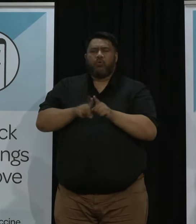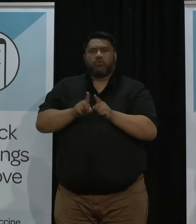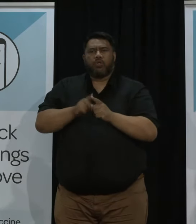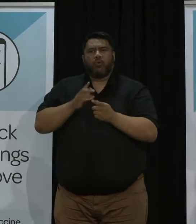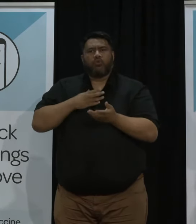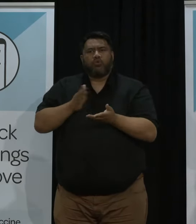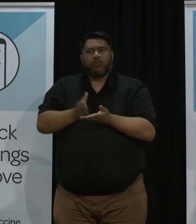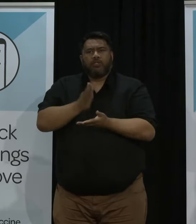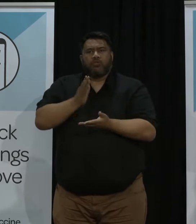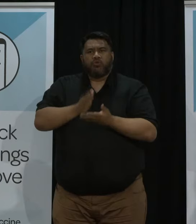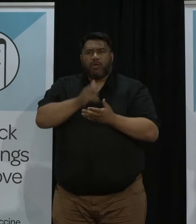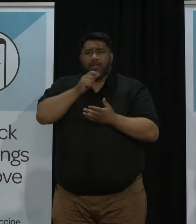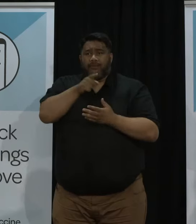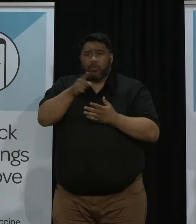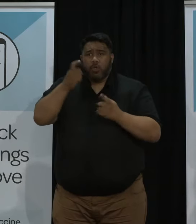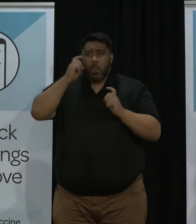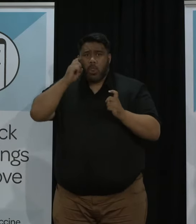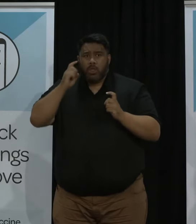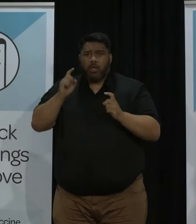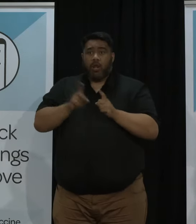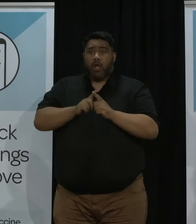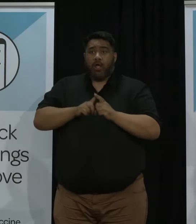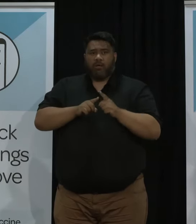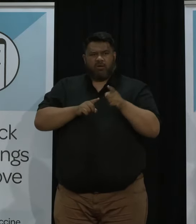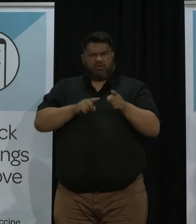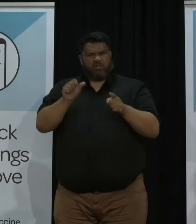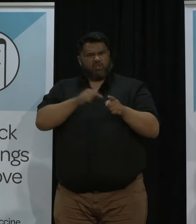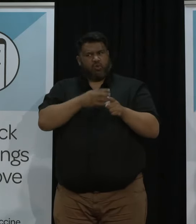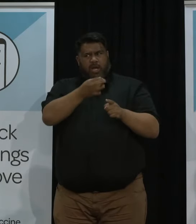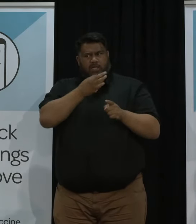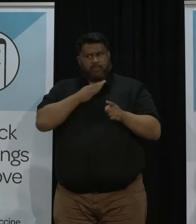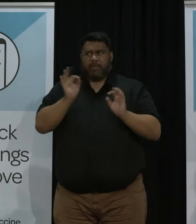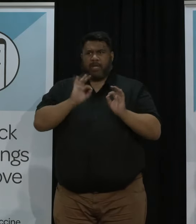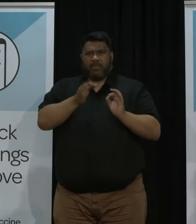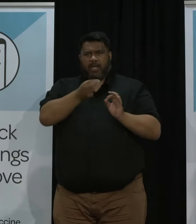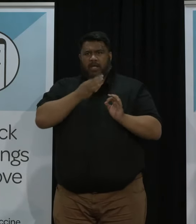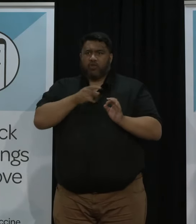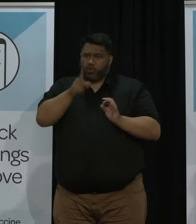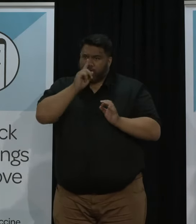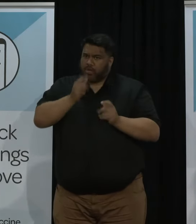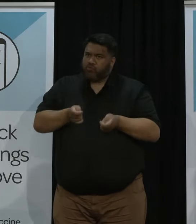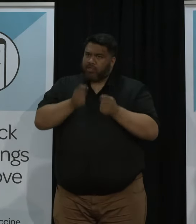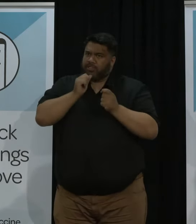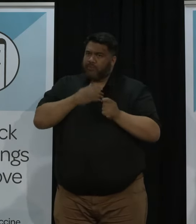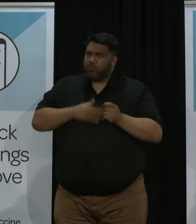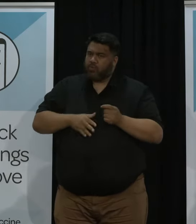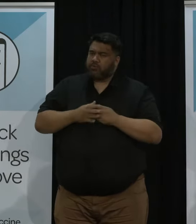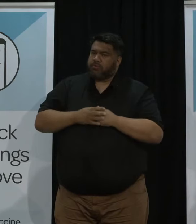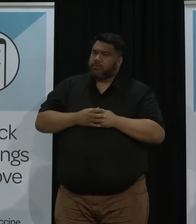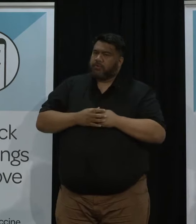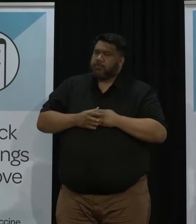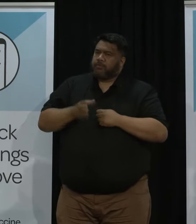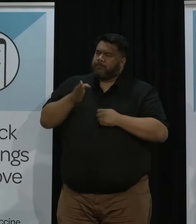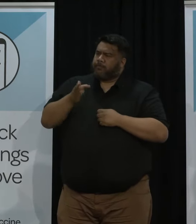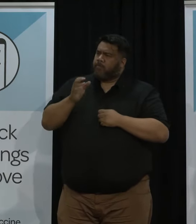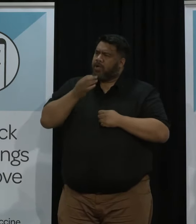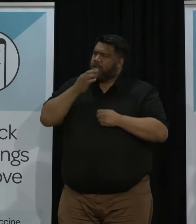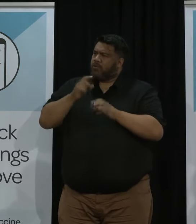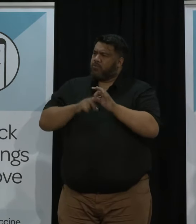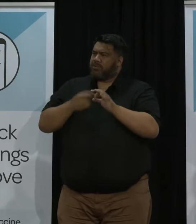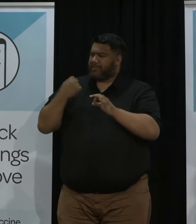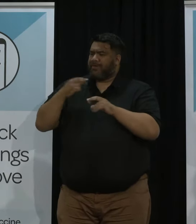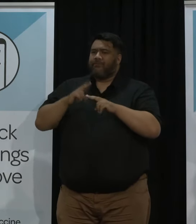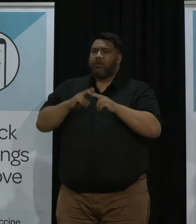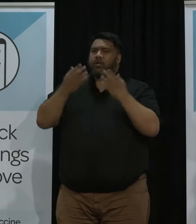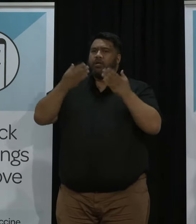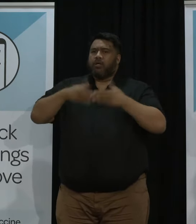concerned that they haven't been asked for a pass where they should have been that they've got a way of raising that if they have a concern Just on changes very quickly on Friday night there was